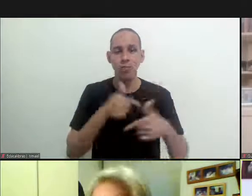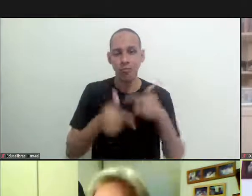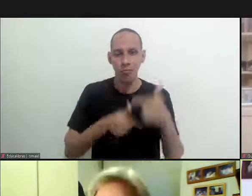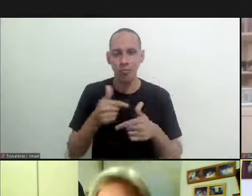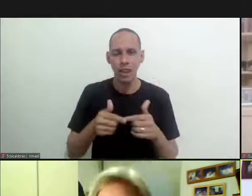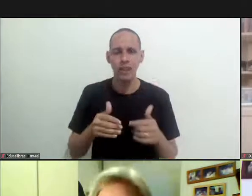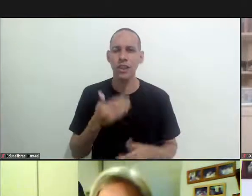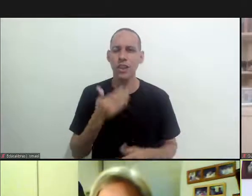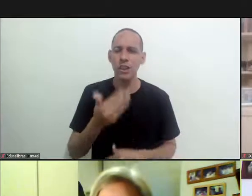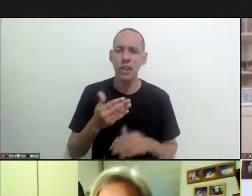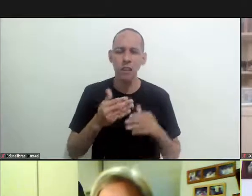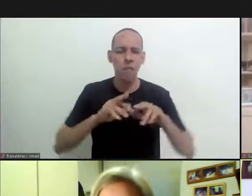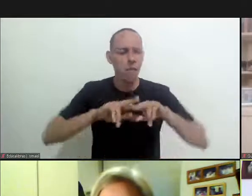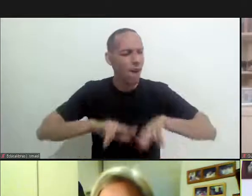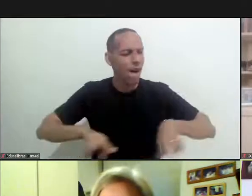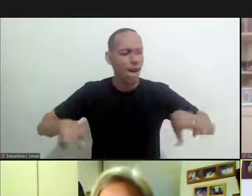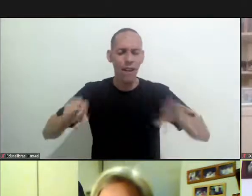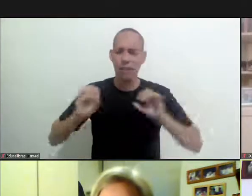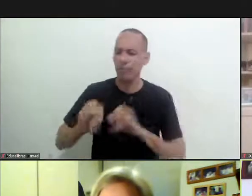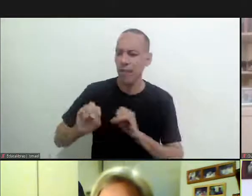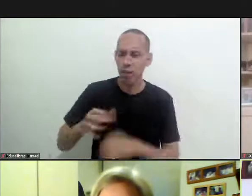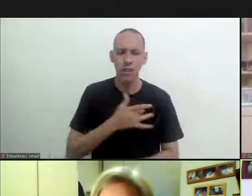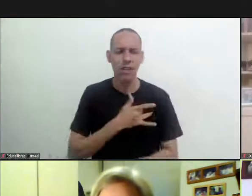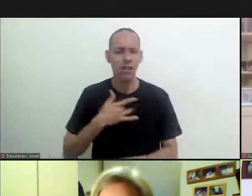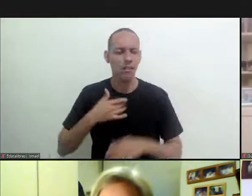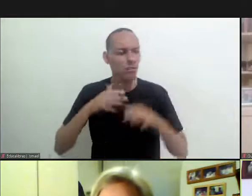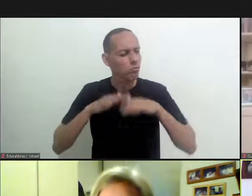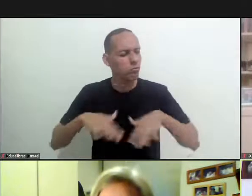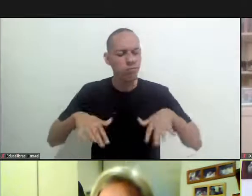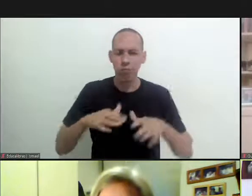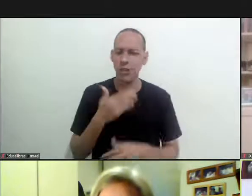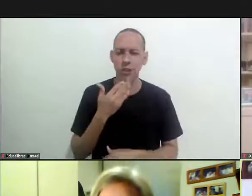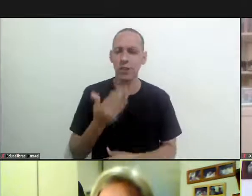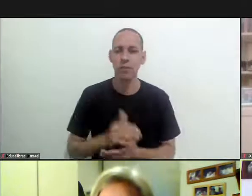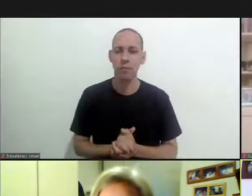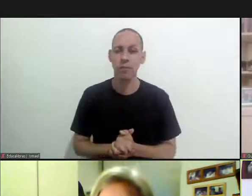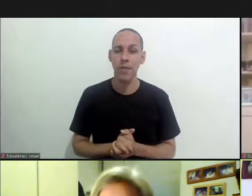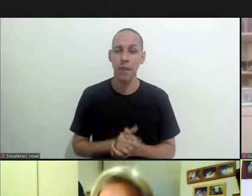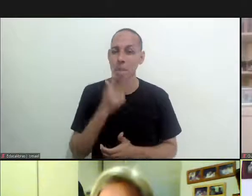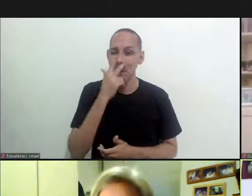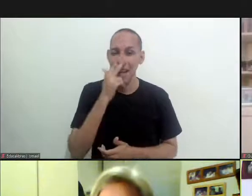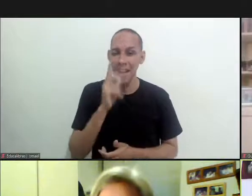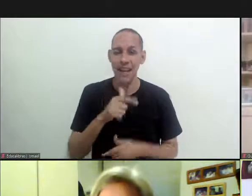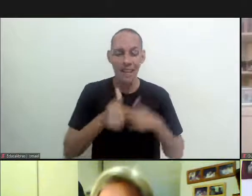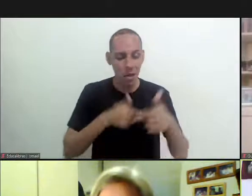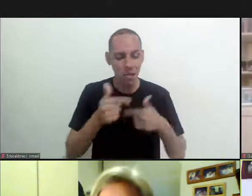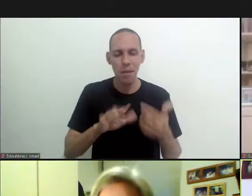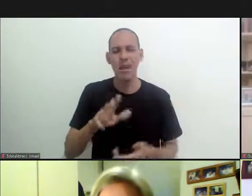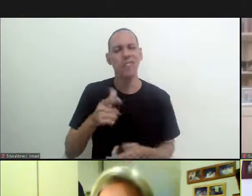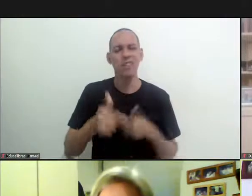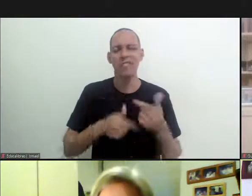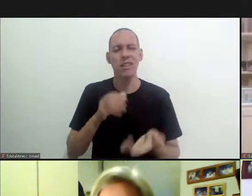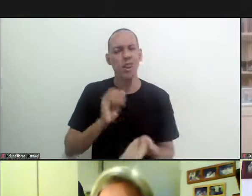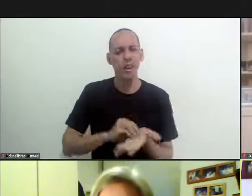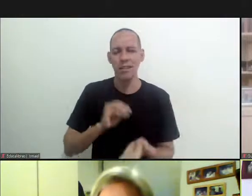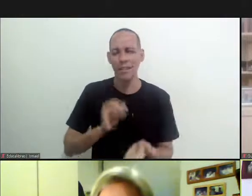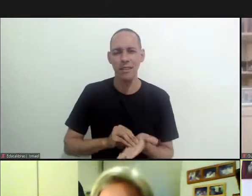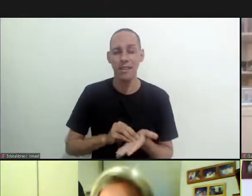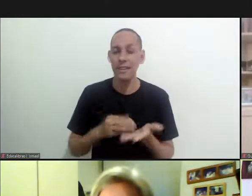which is very common in all types of practices education health it seems that they are